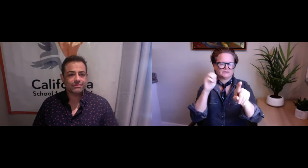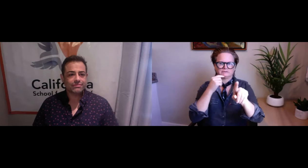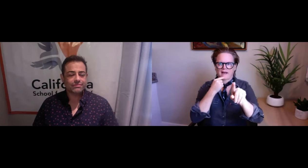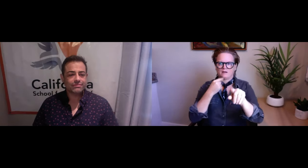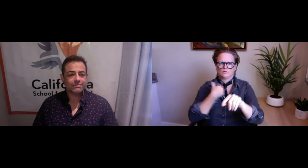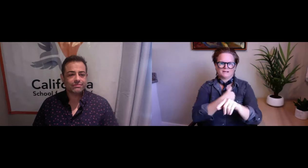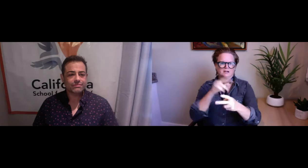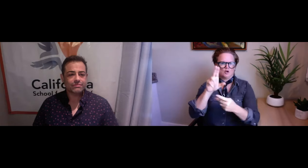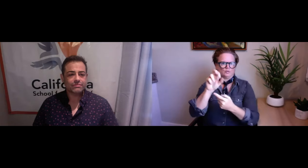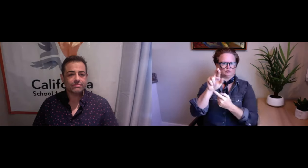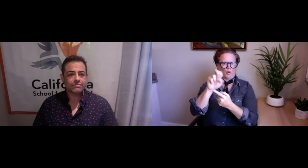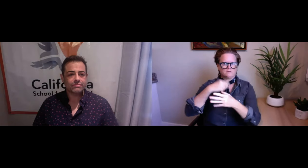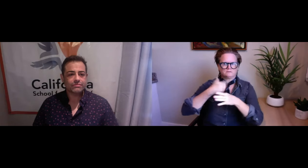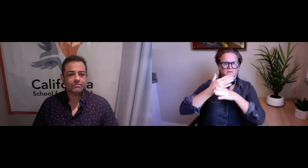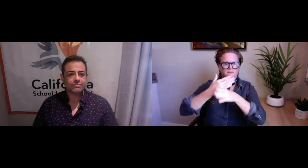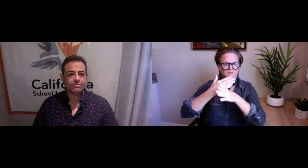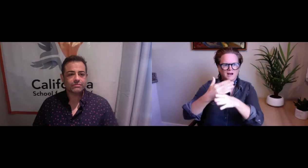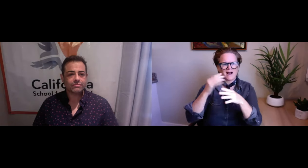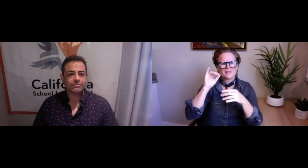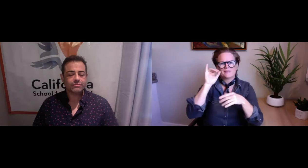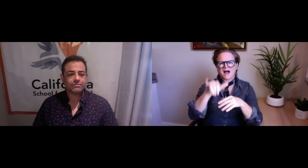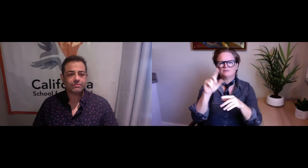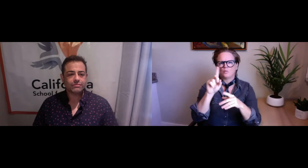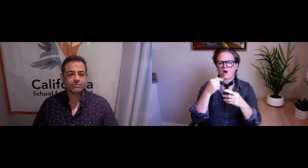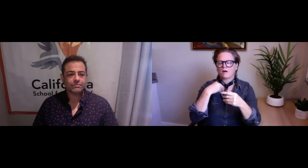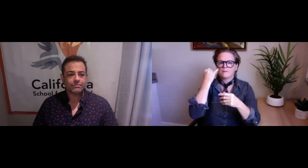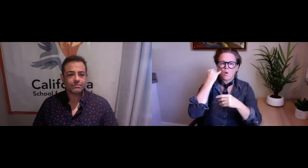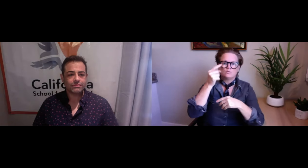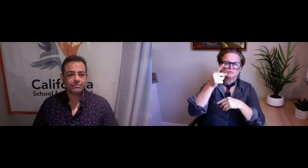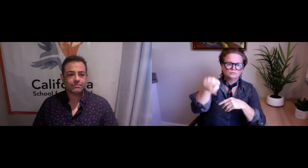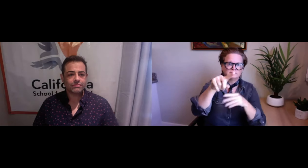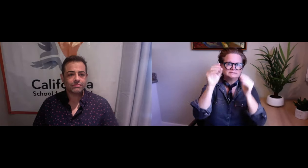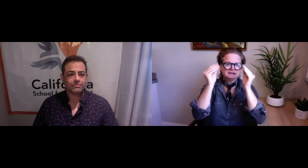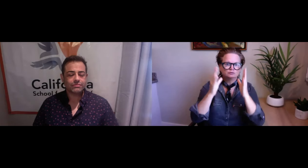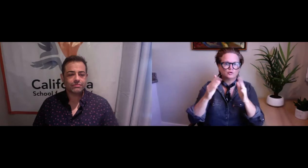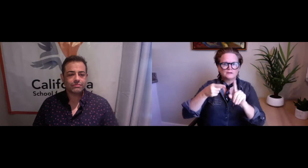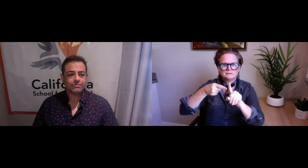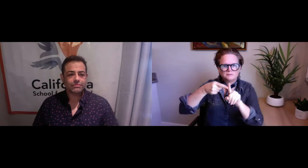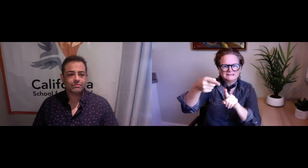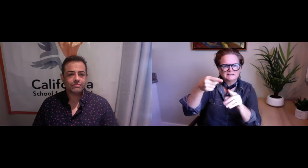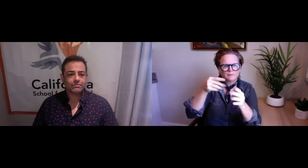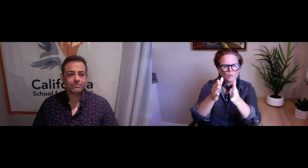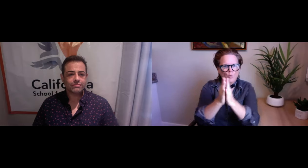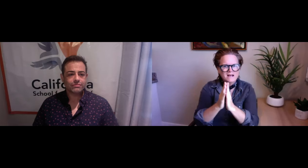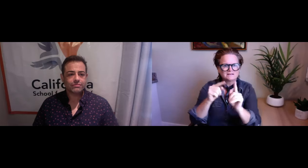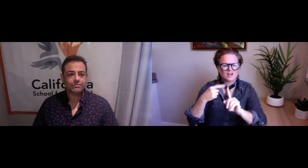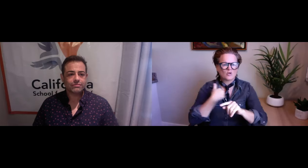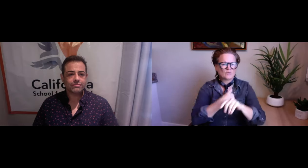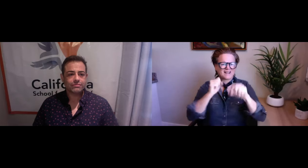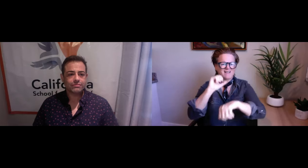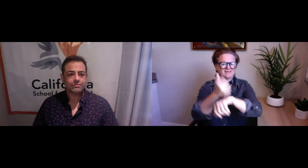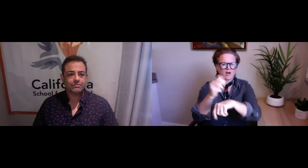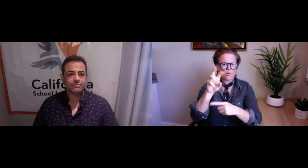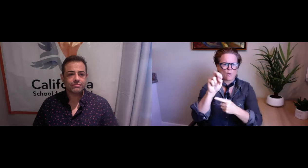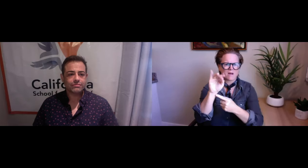So with the webinars going forward, like I said, you know, with CORE, we want to be able to share these things. And we want to get the things